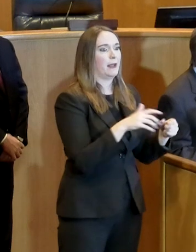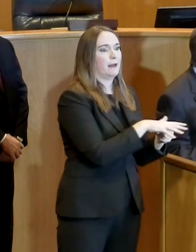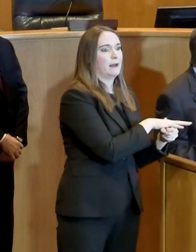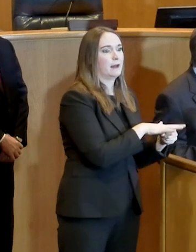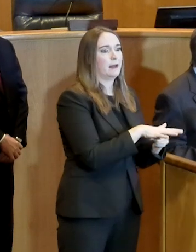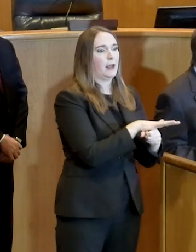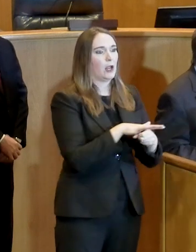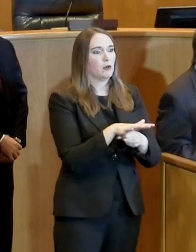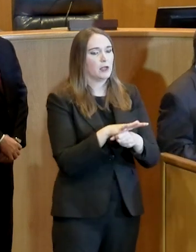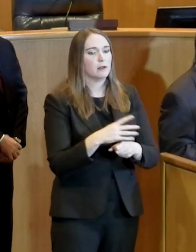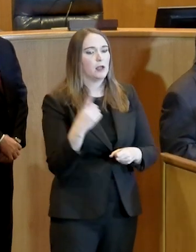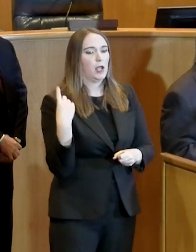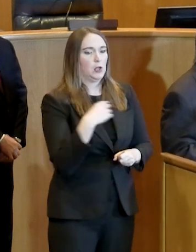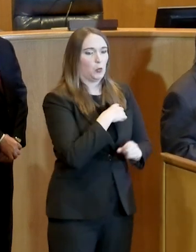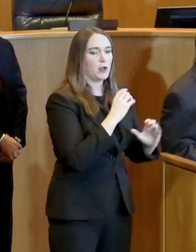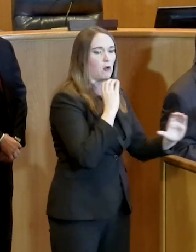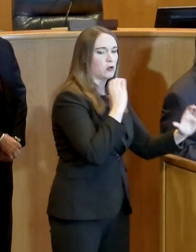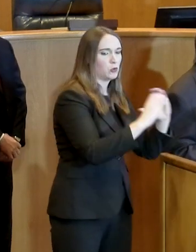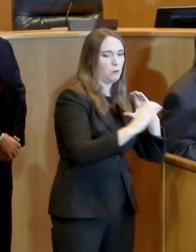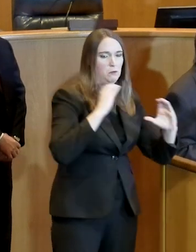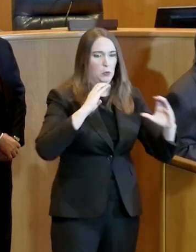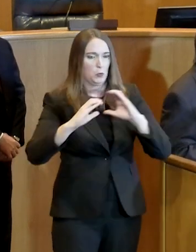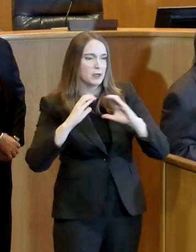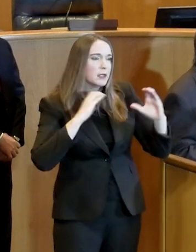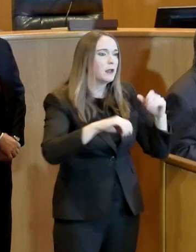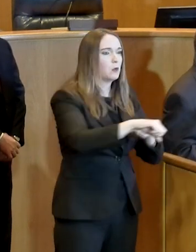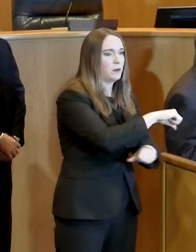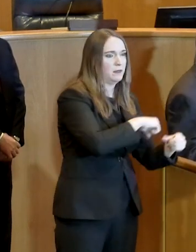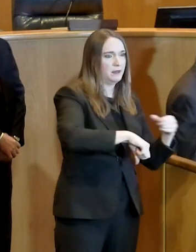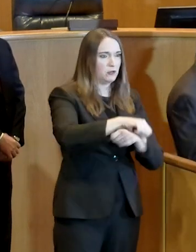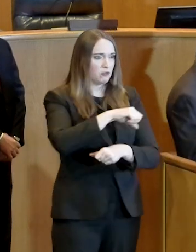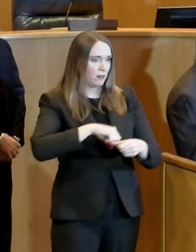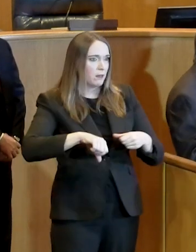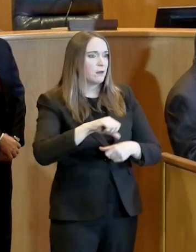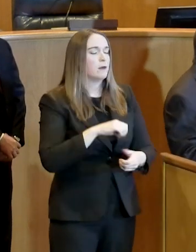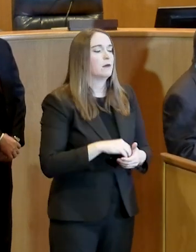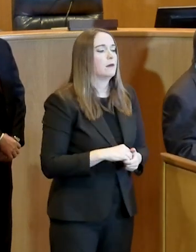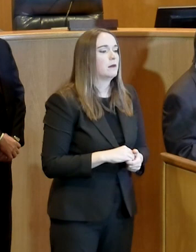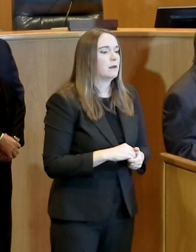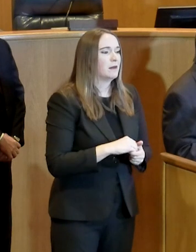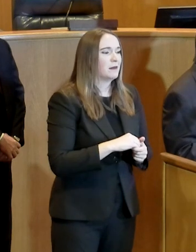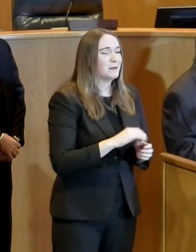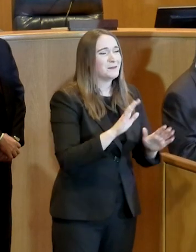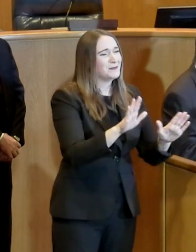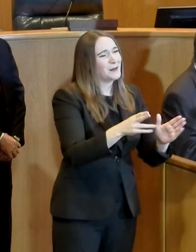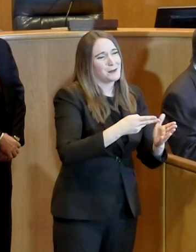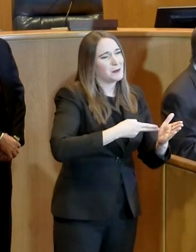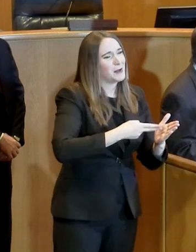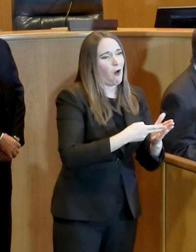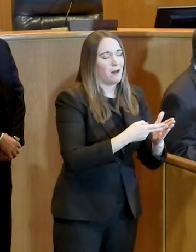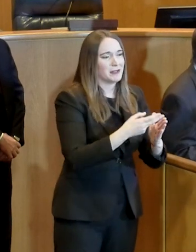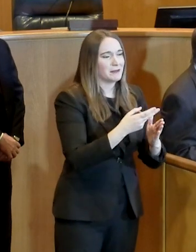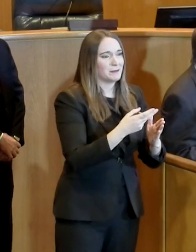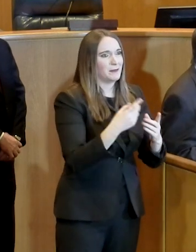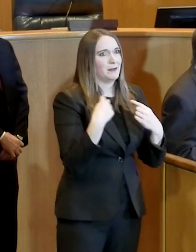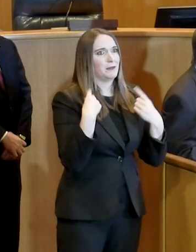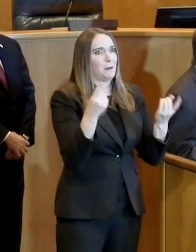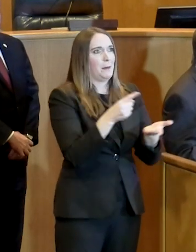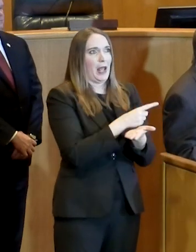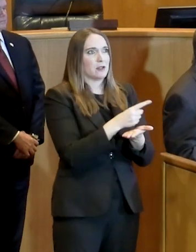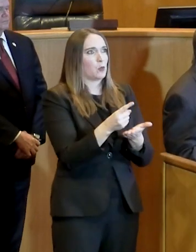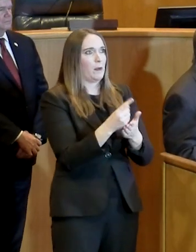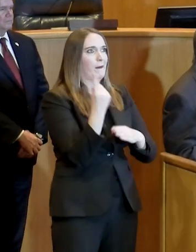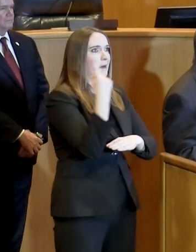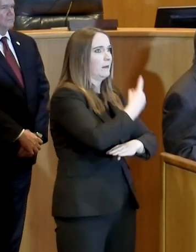thinking about doing? You know, at one point, and I don't even remember the days, to be very honest with you. Now, everything's kind of bled together.